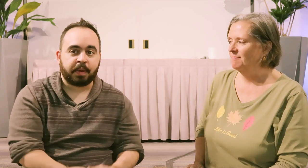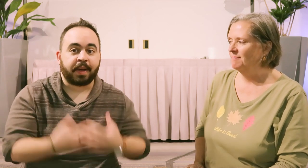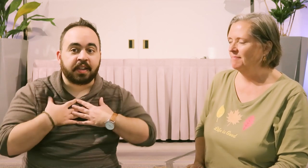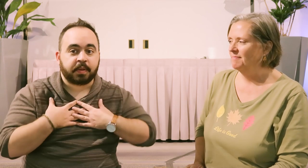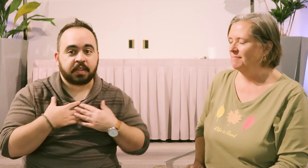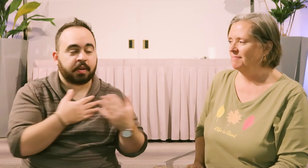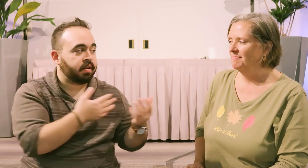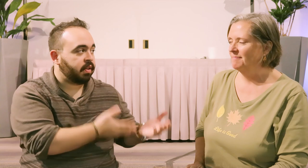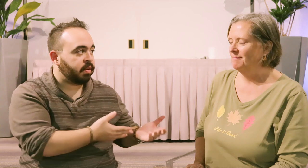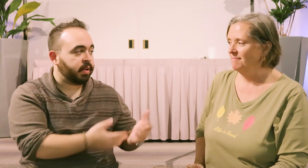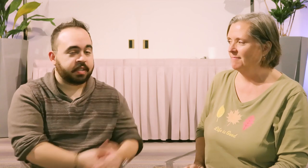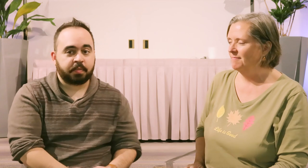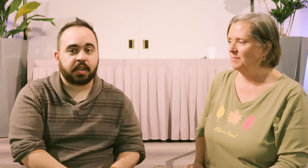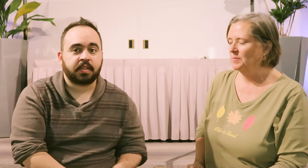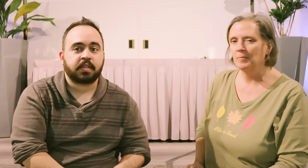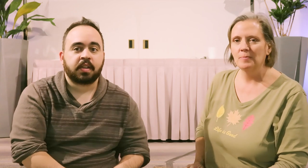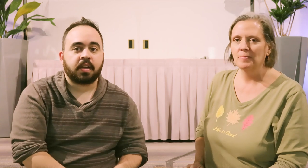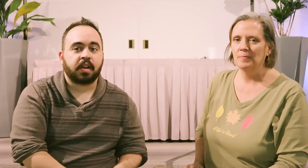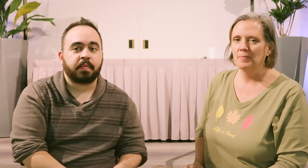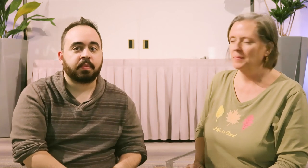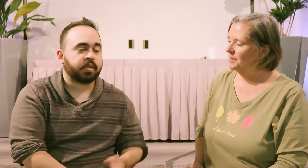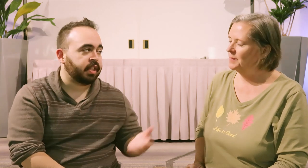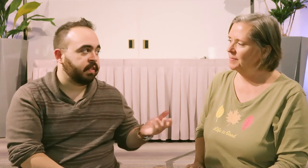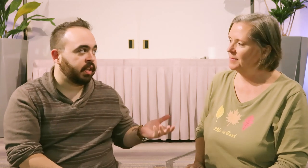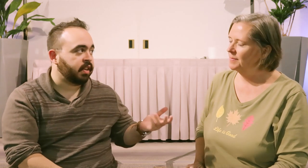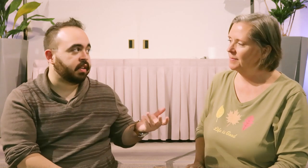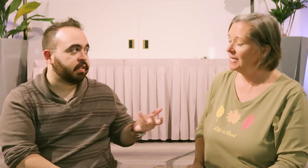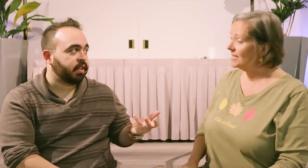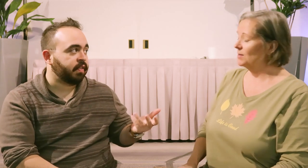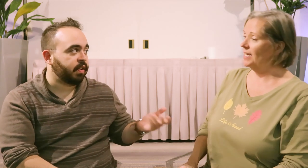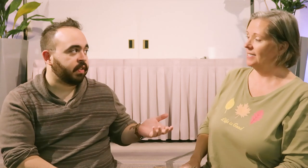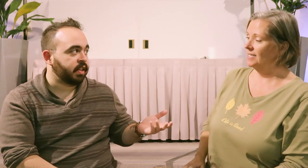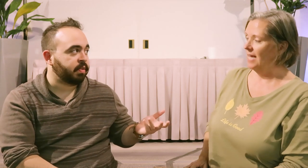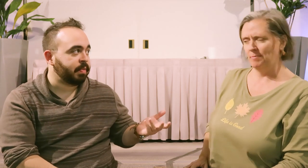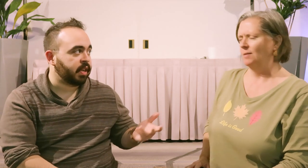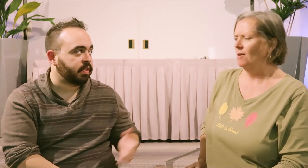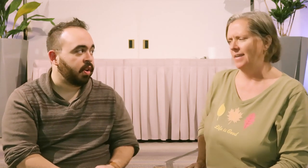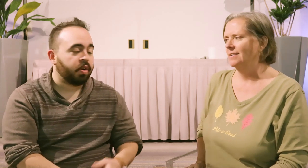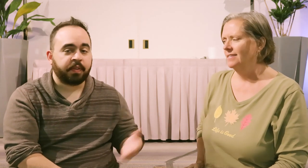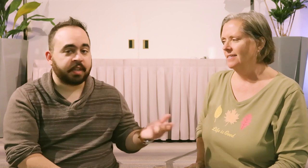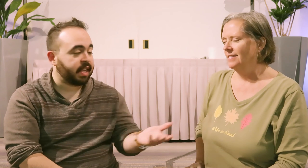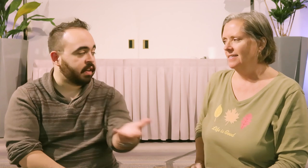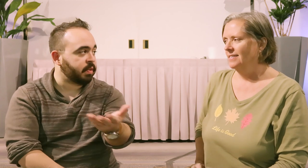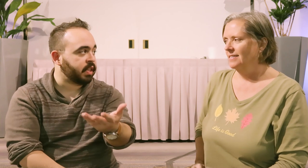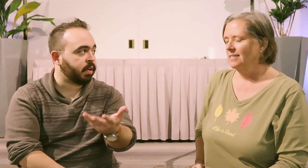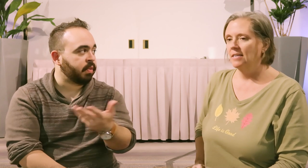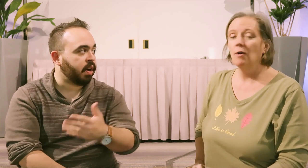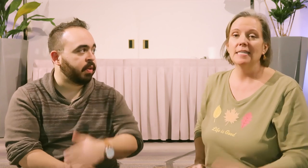about my experience, about what Deb does, we'll certainly leave a link. Yes. If you have a link to a website or something. Or if you want to say it, you want to say where you are, what